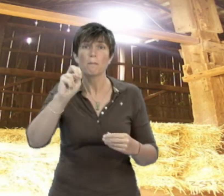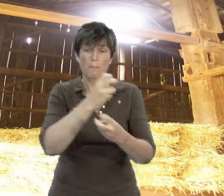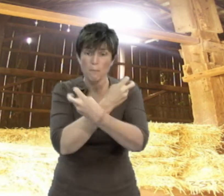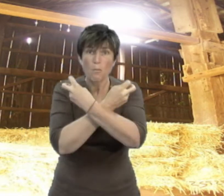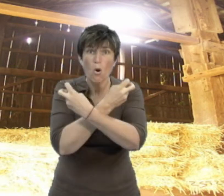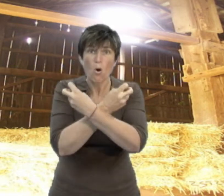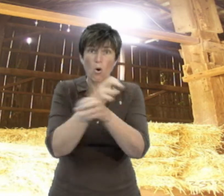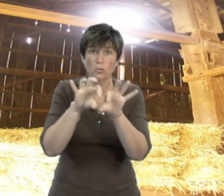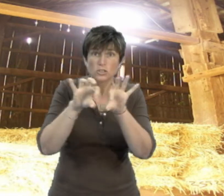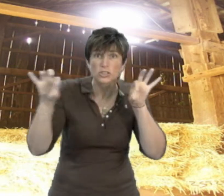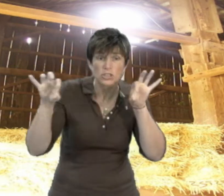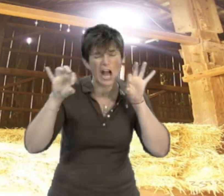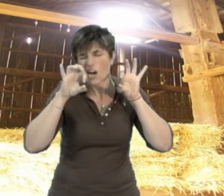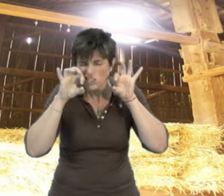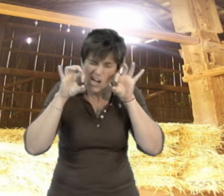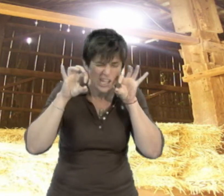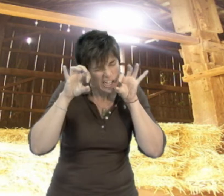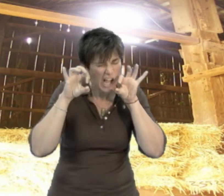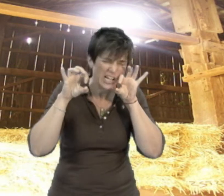or some juicy meat.